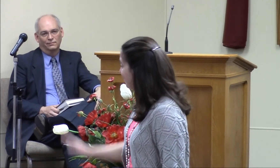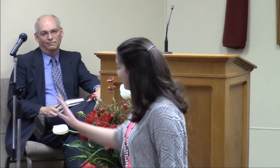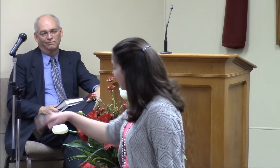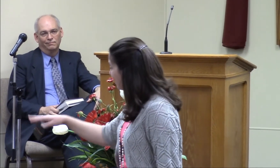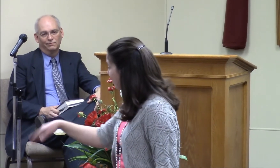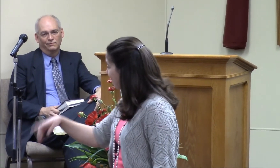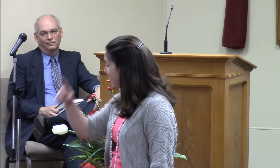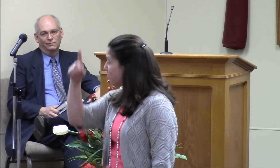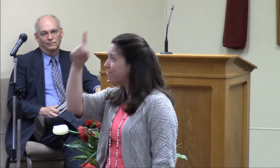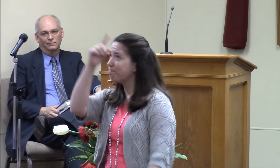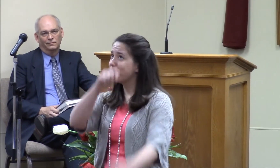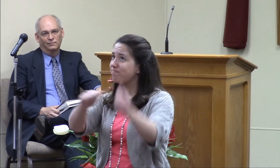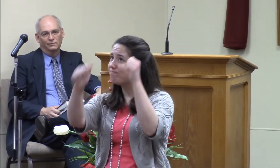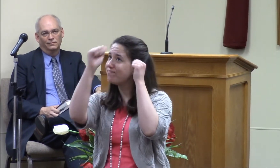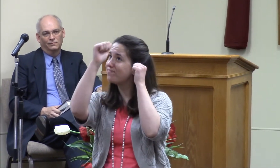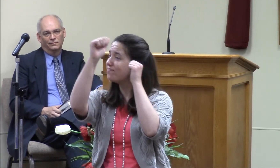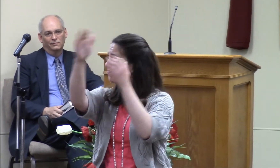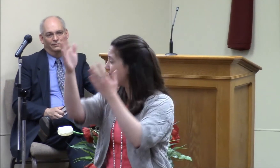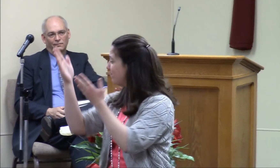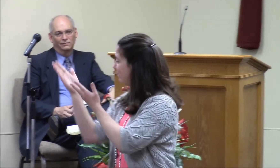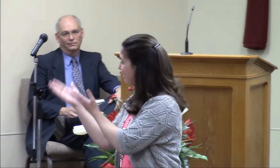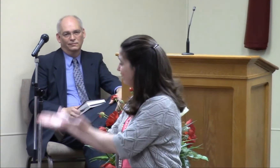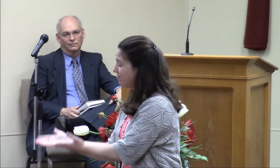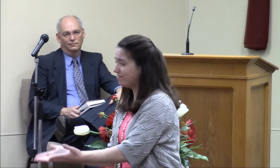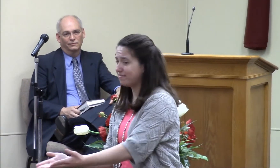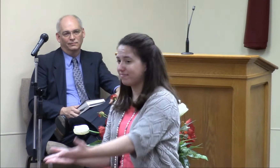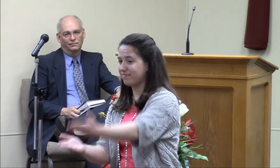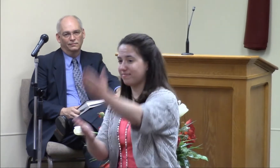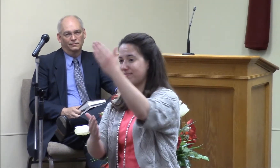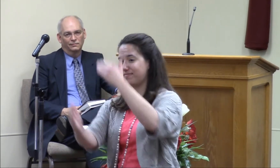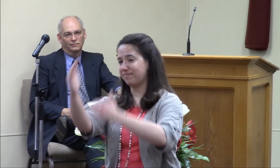Father welcome him